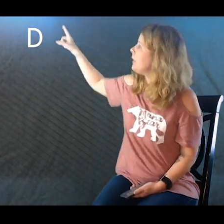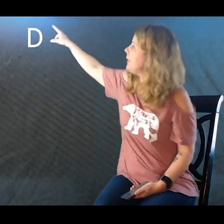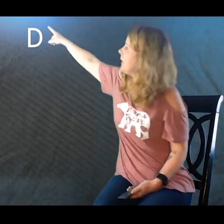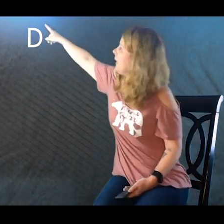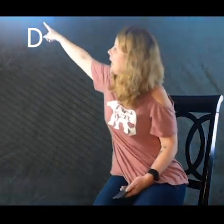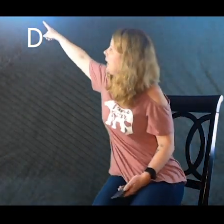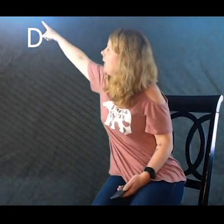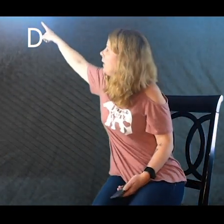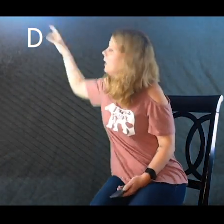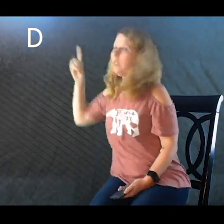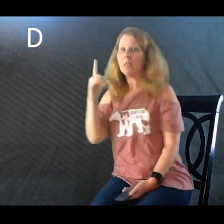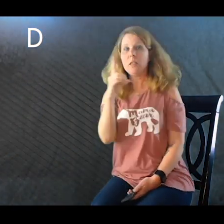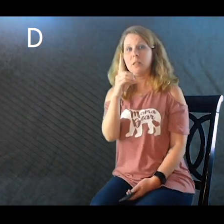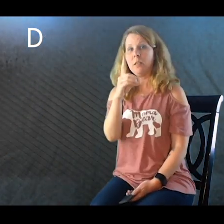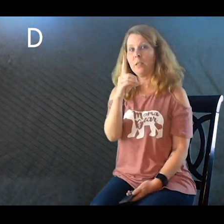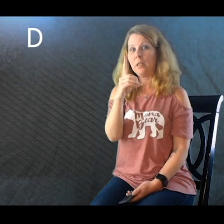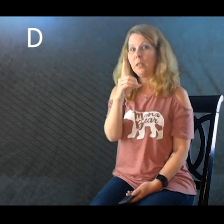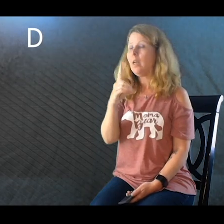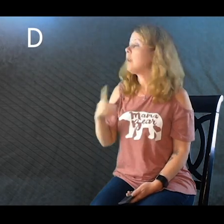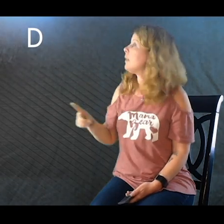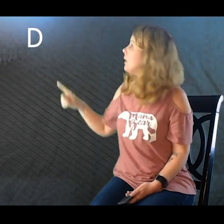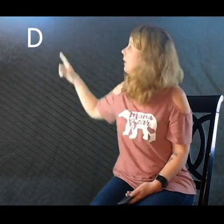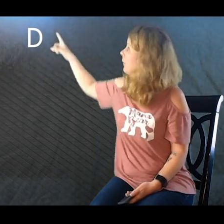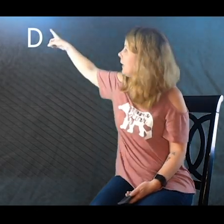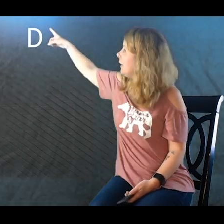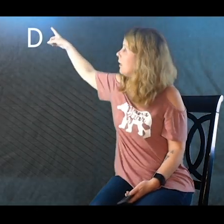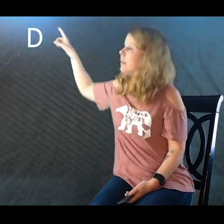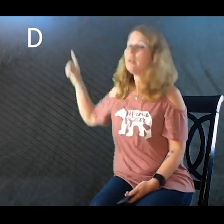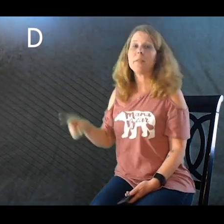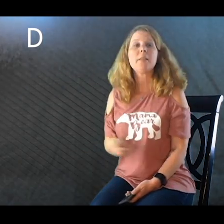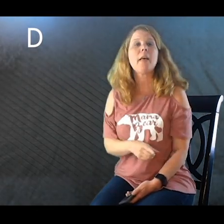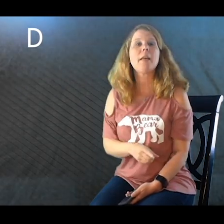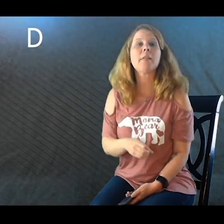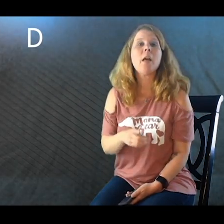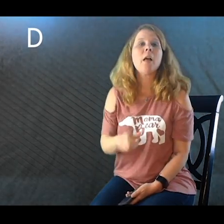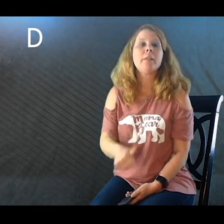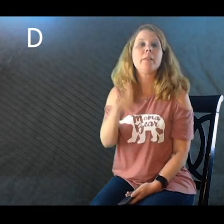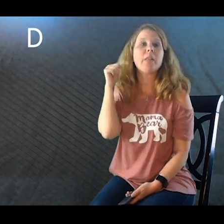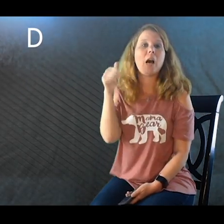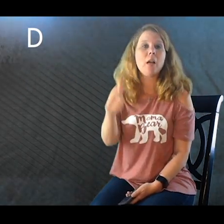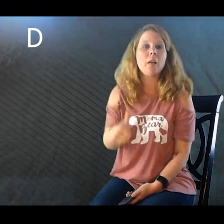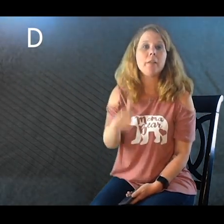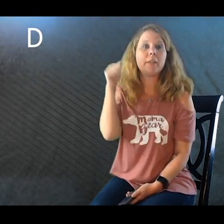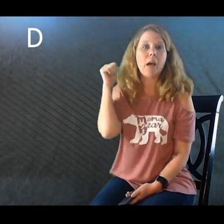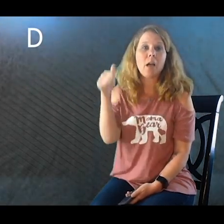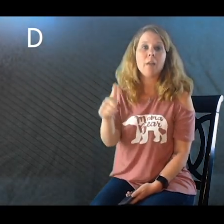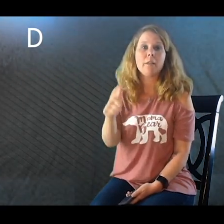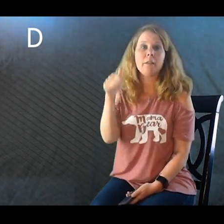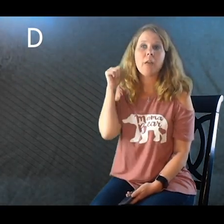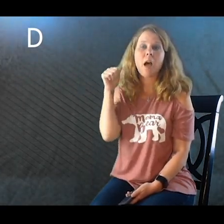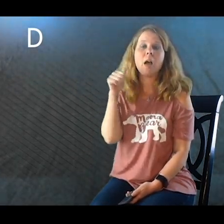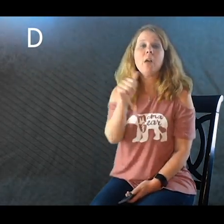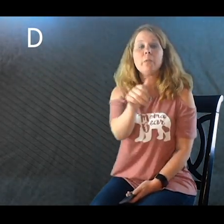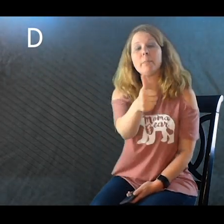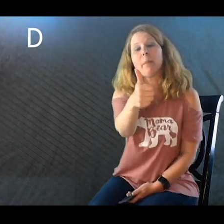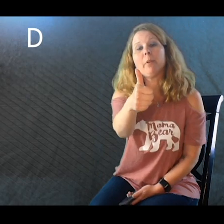D, right here, says duh, duh, duh. Remember,